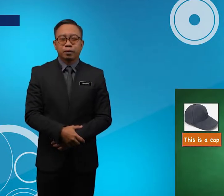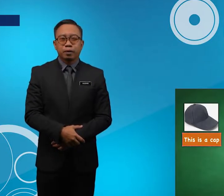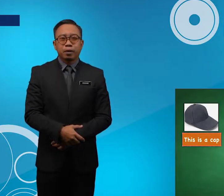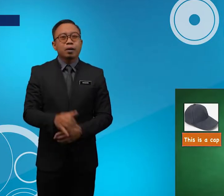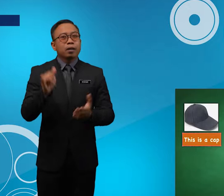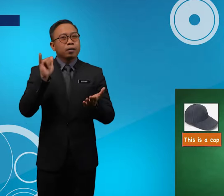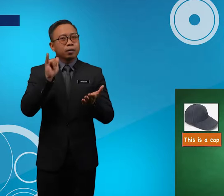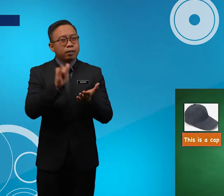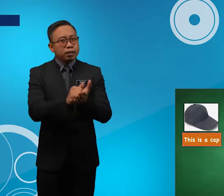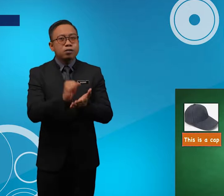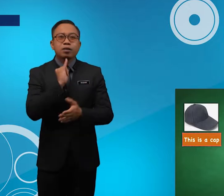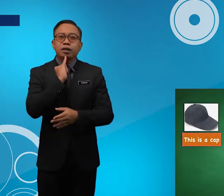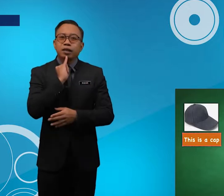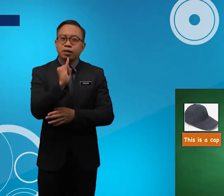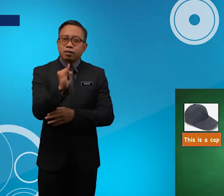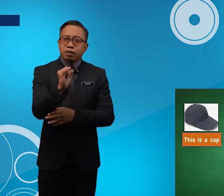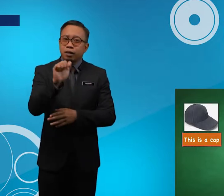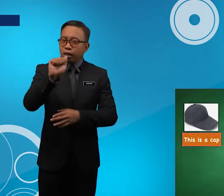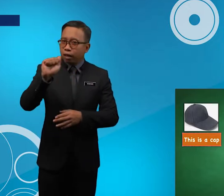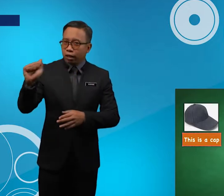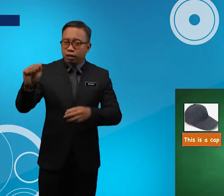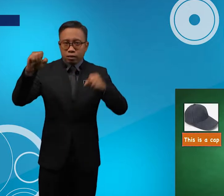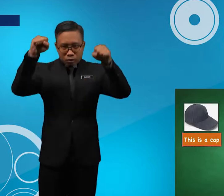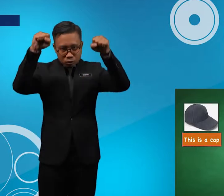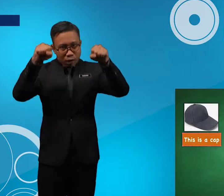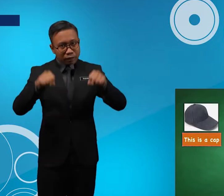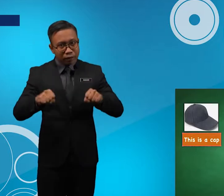This Is A This Sweater